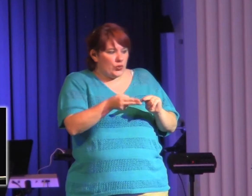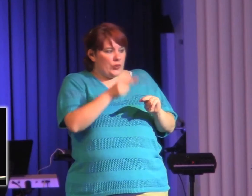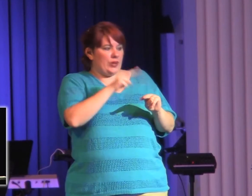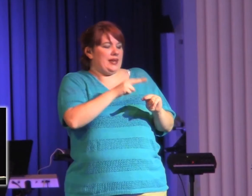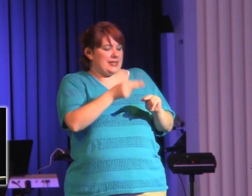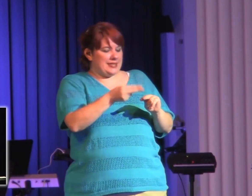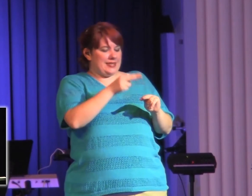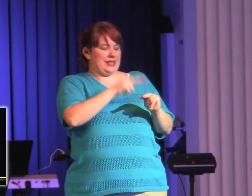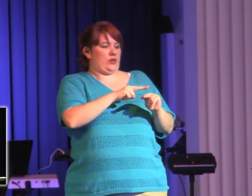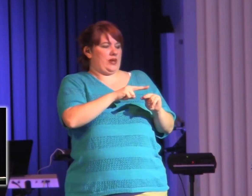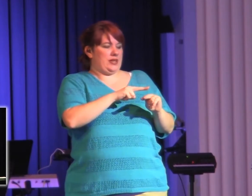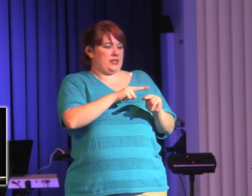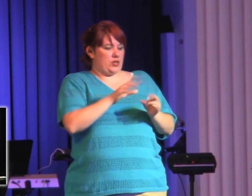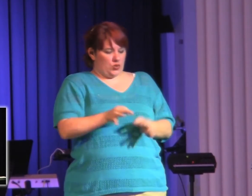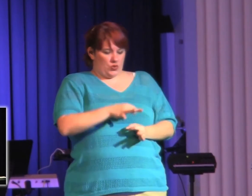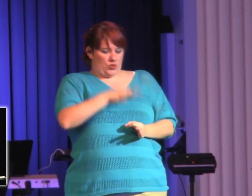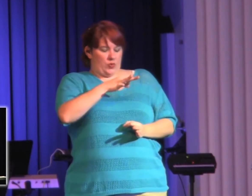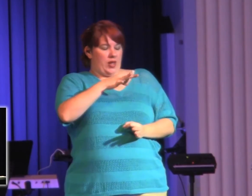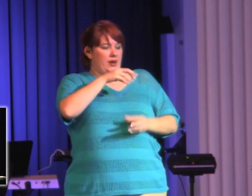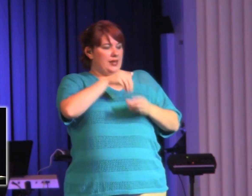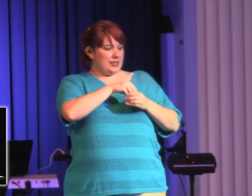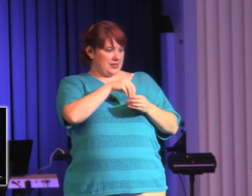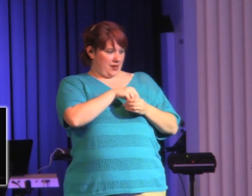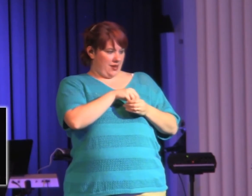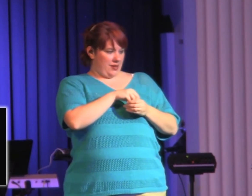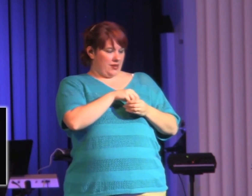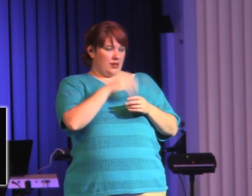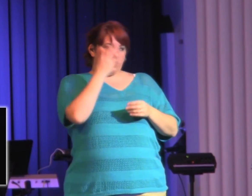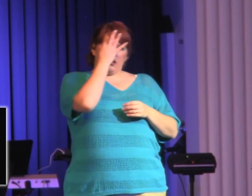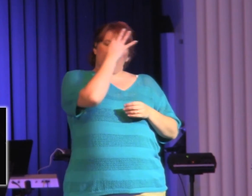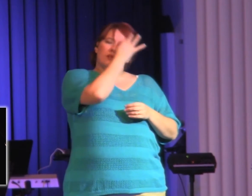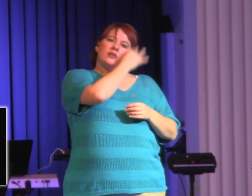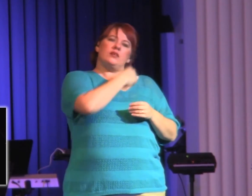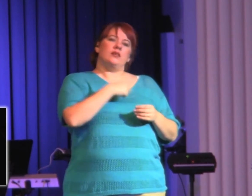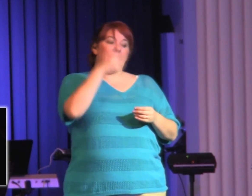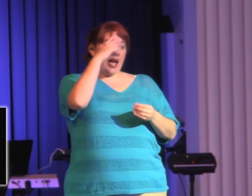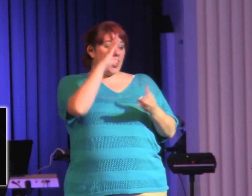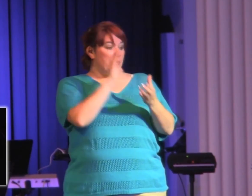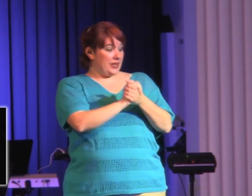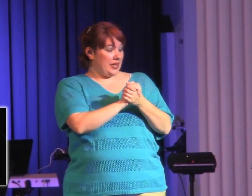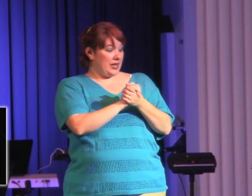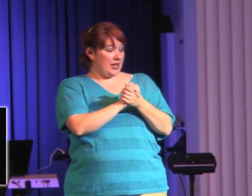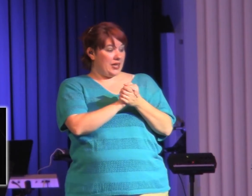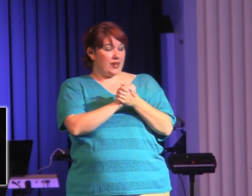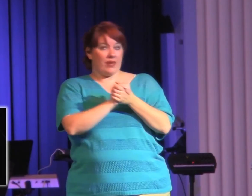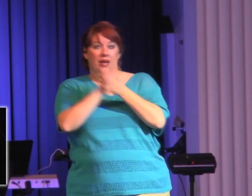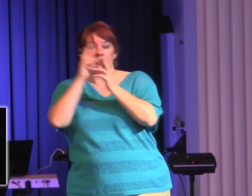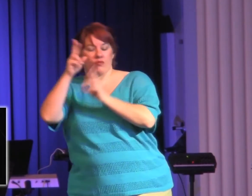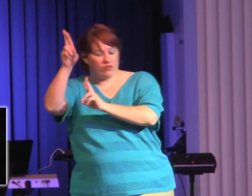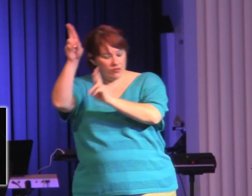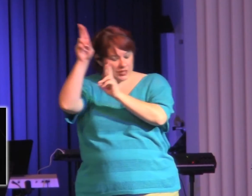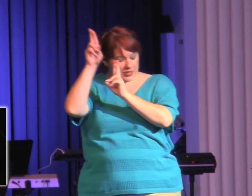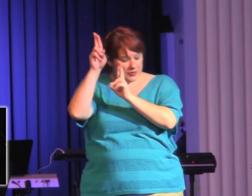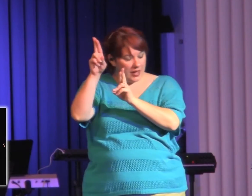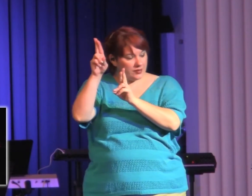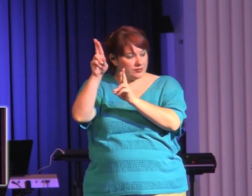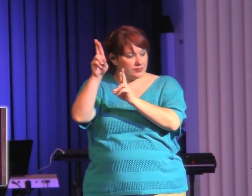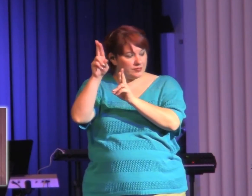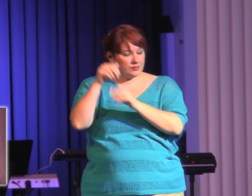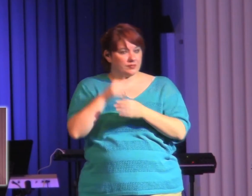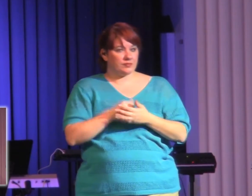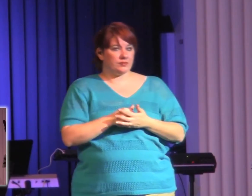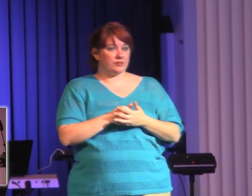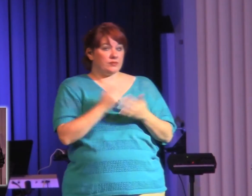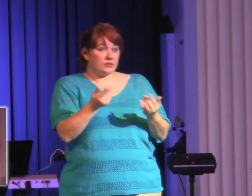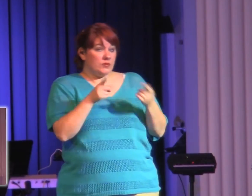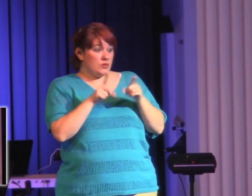regular basis. Two, I believe out of reverence for the Lord, out of reverence for the Lord. See, when